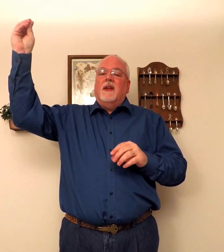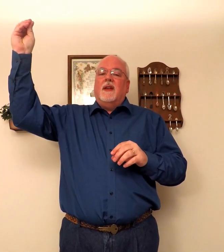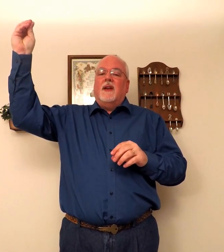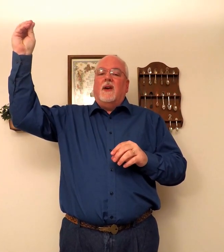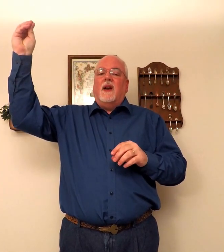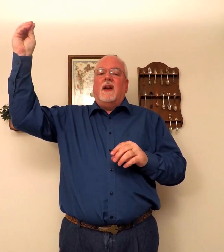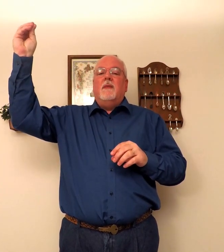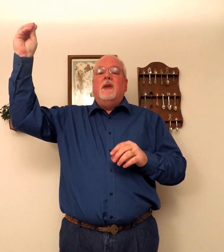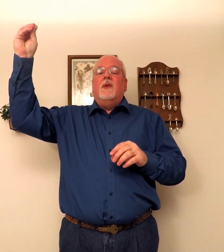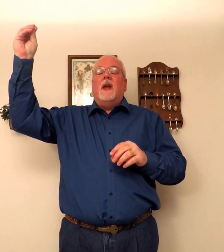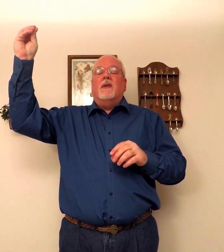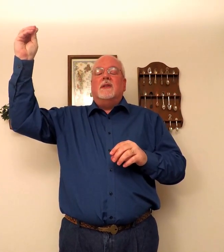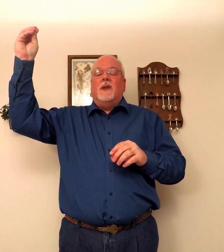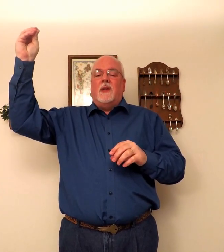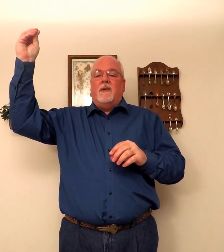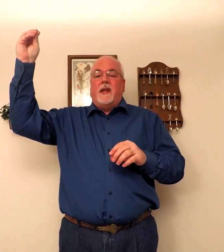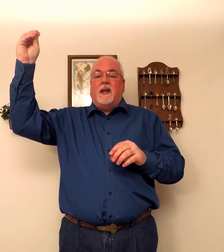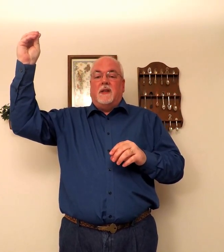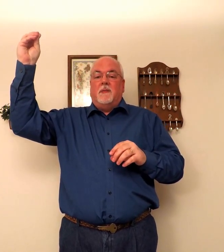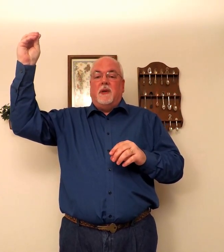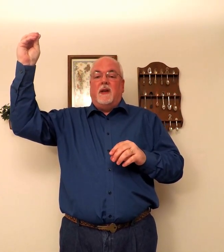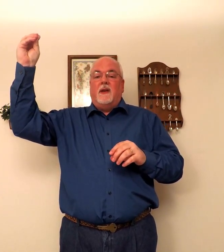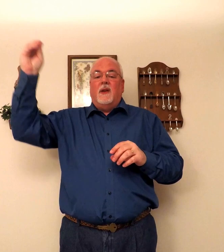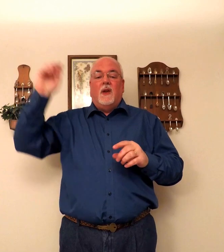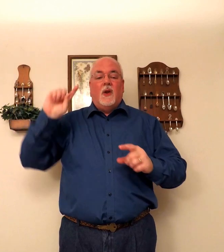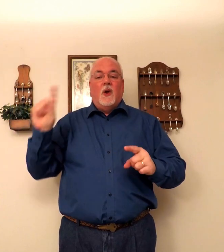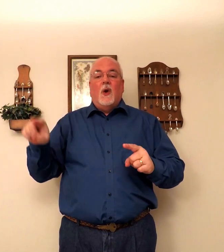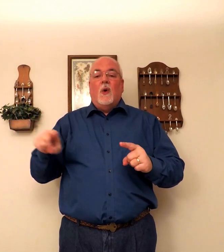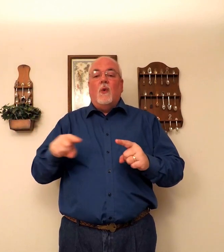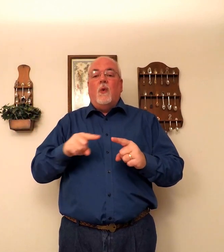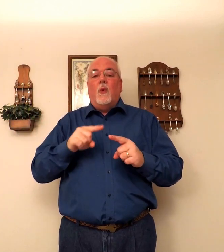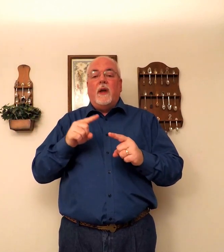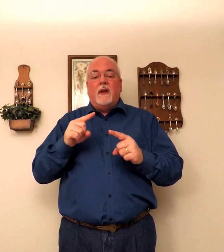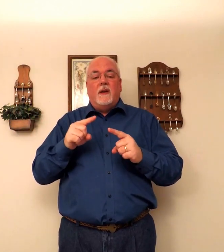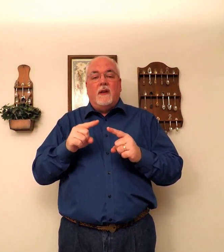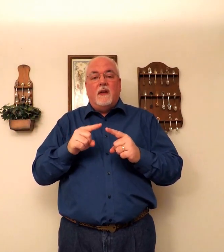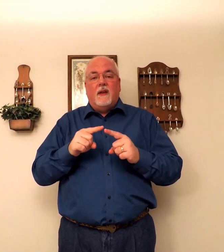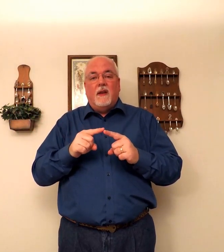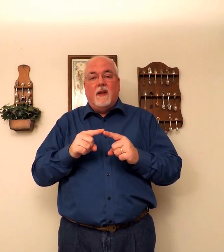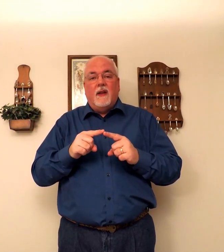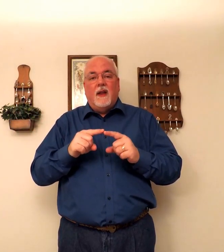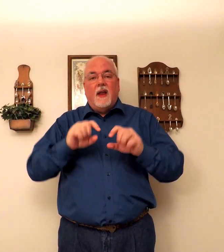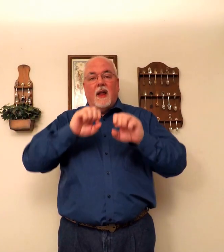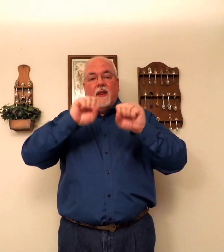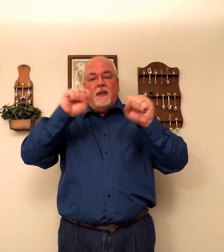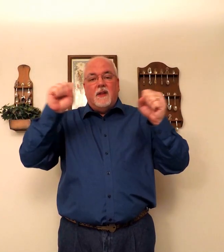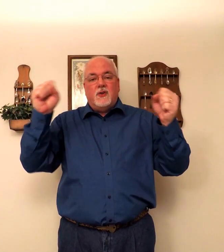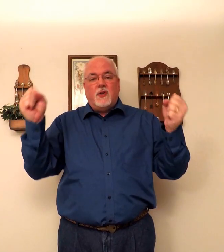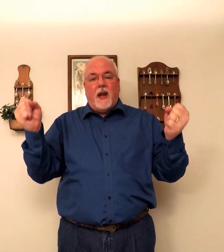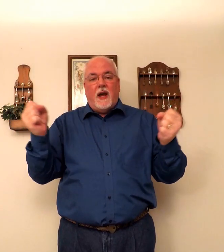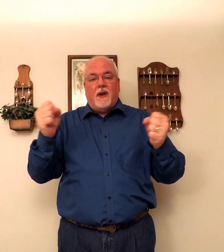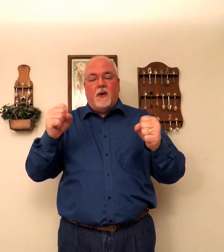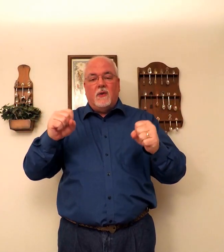Alright. Let me do that one. Slow that one down a little bit. When. The shadows.